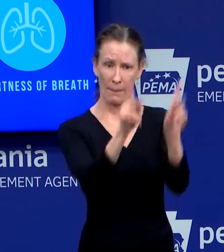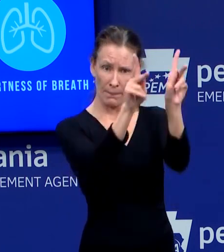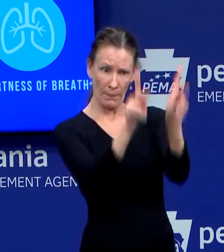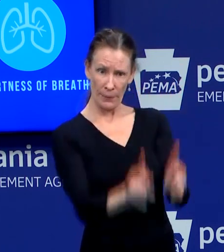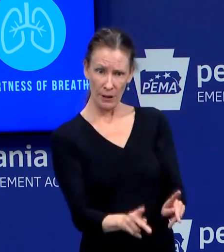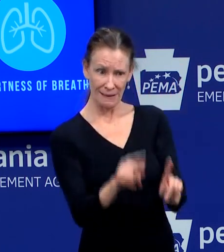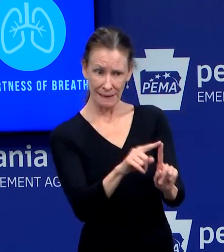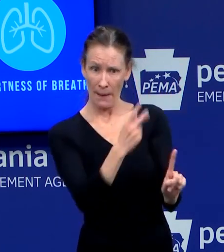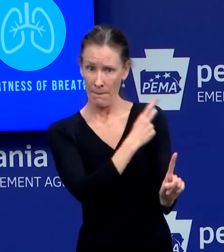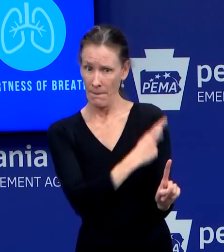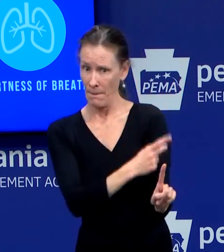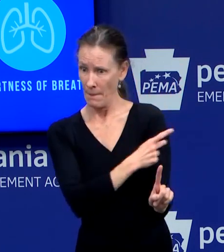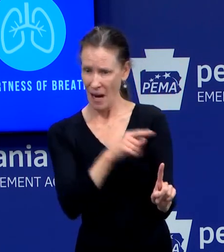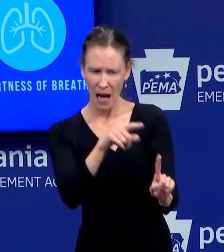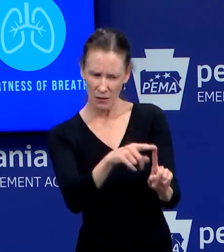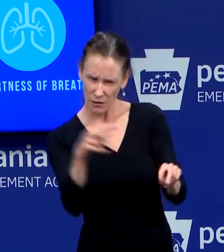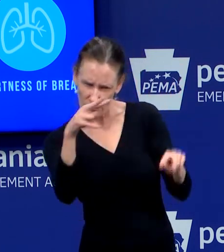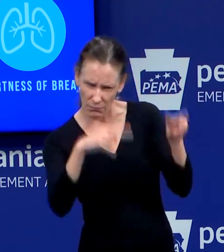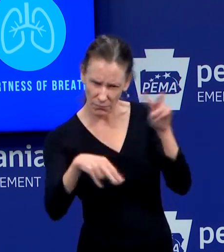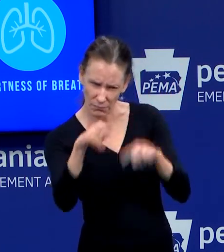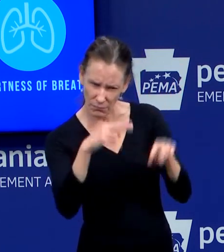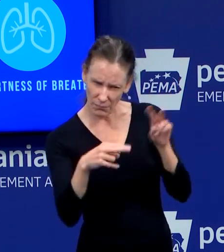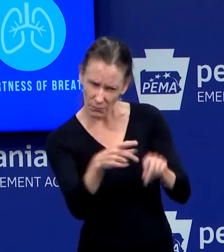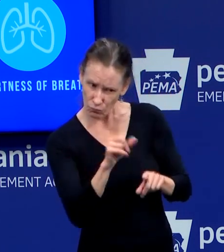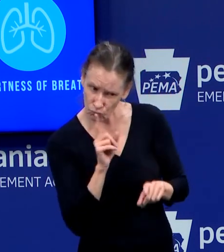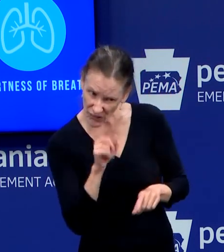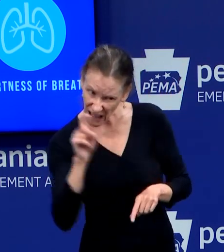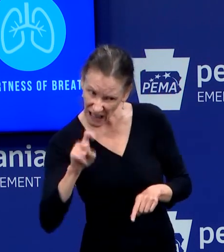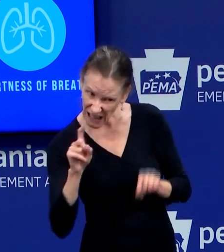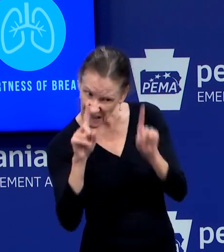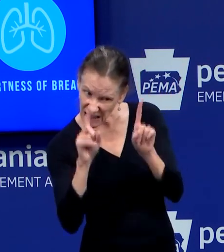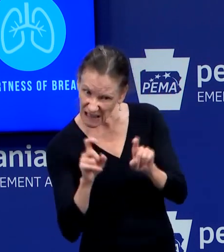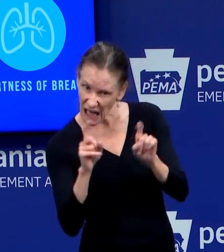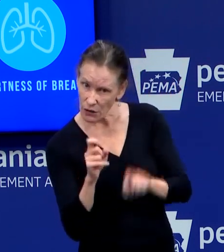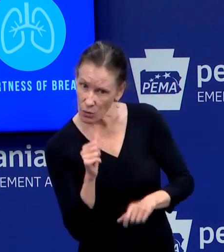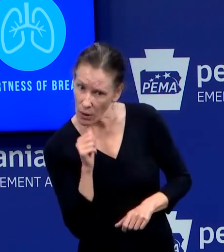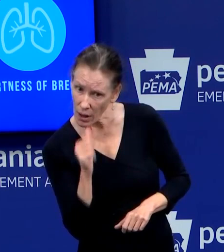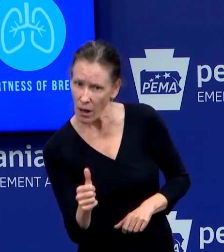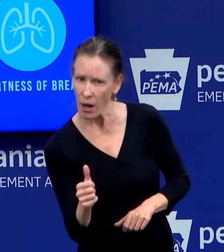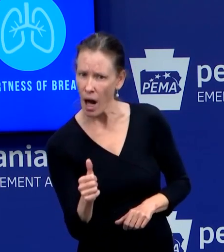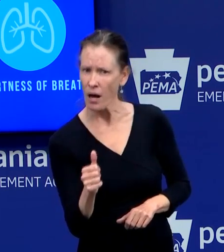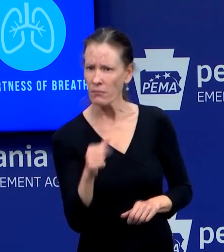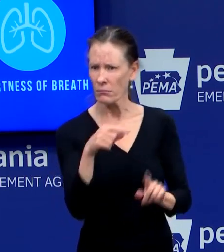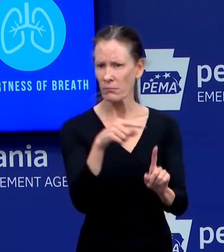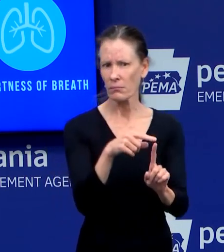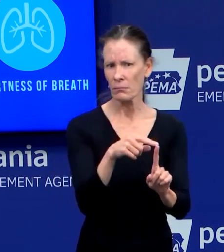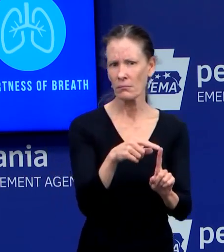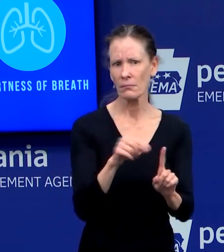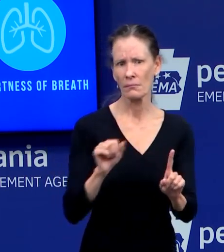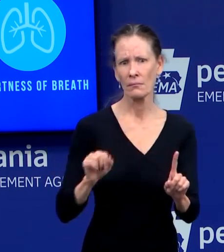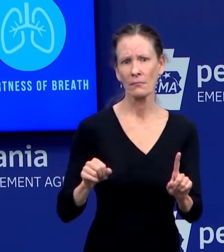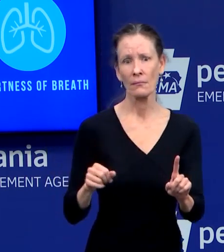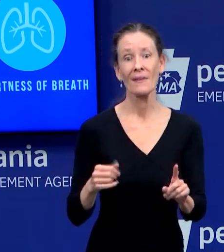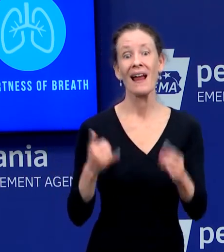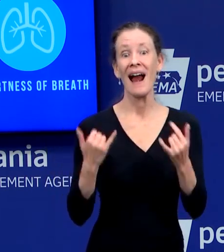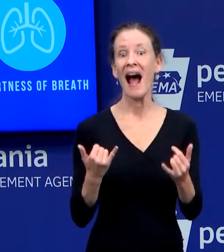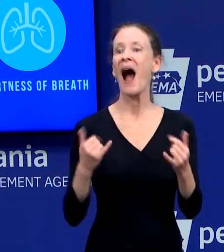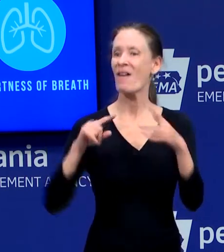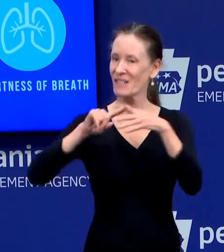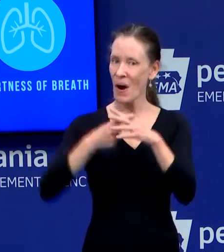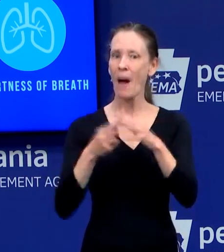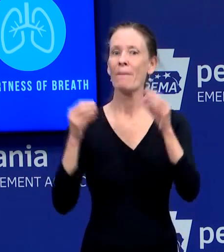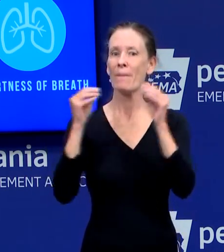the testing was very limited. We were able to, a week ago, Monday, start to do testing. And for two days, could do five specimens.